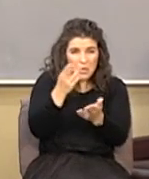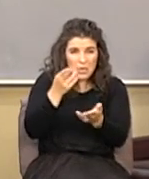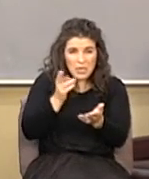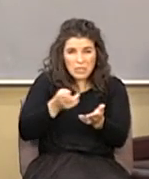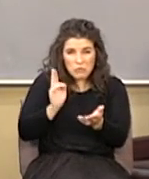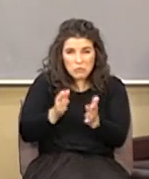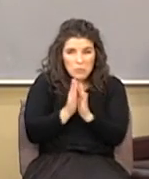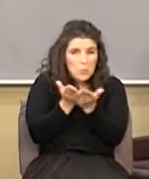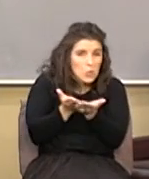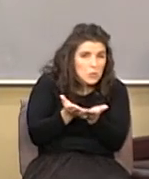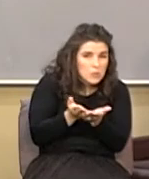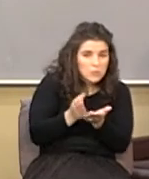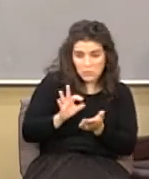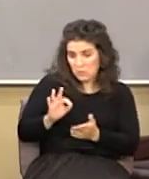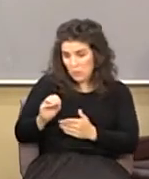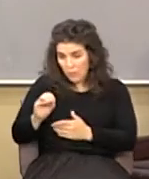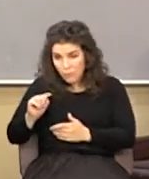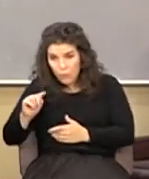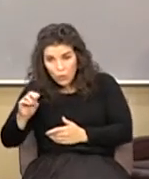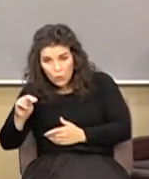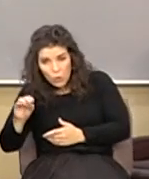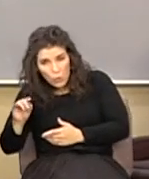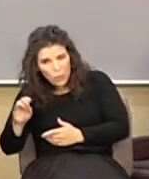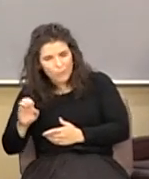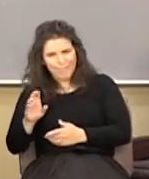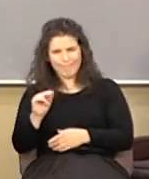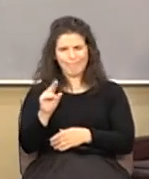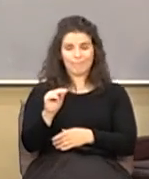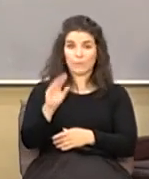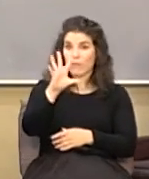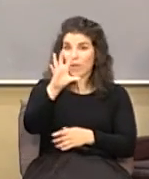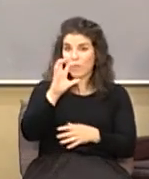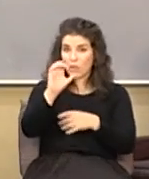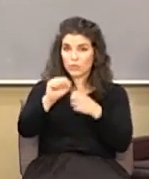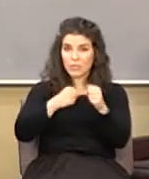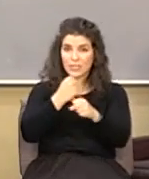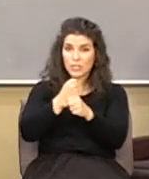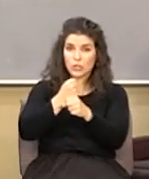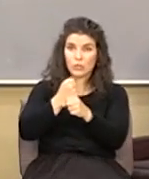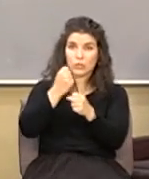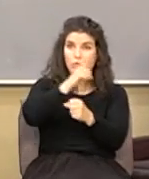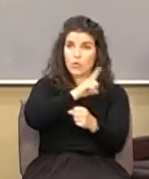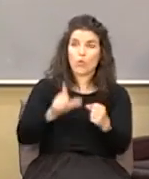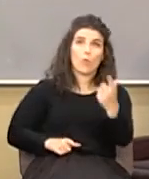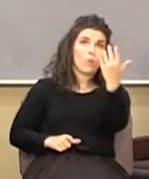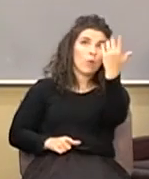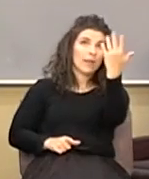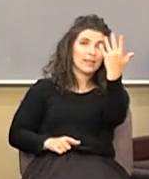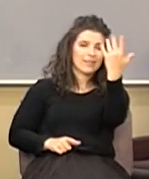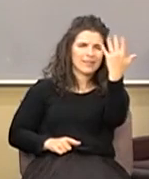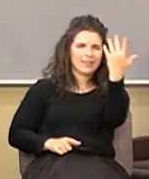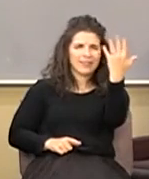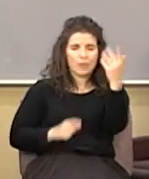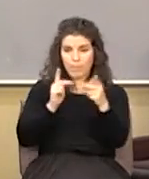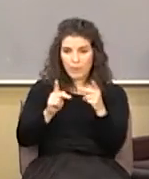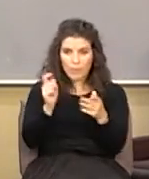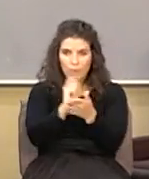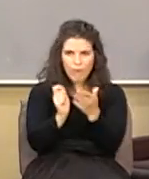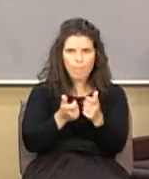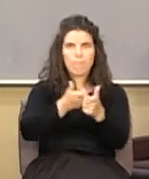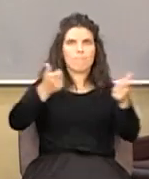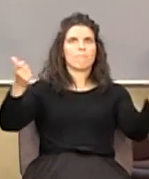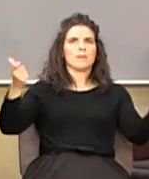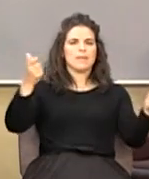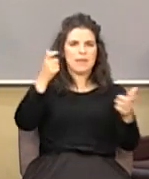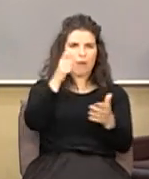You're going to be a footnote? Probably not. If the Lord tarry us 500 years, nobody's going to write big articles about Shorewood Bible